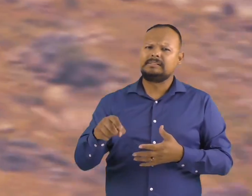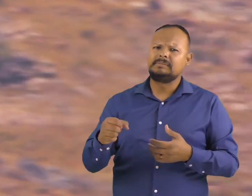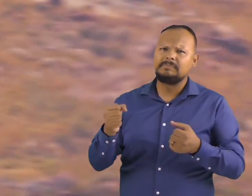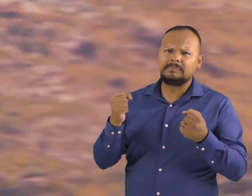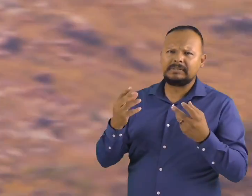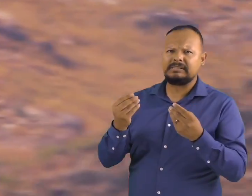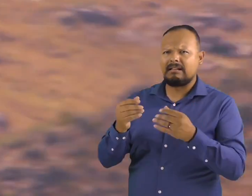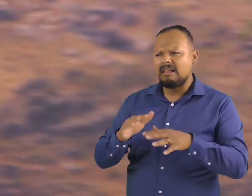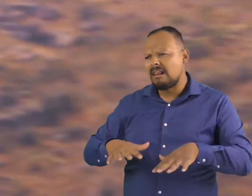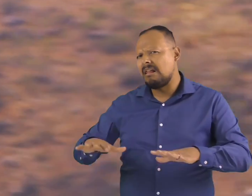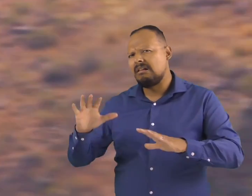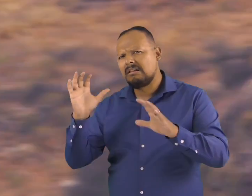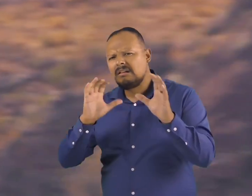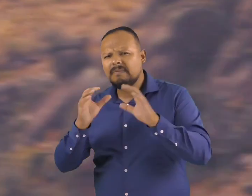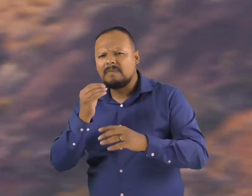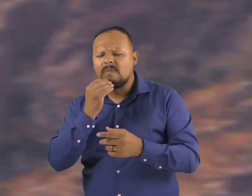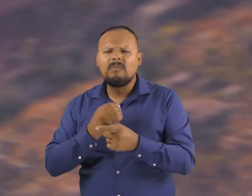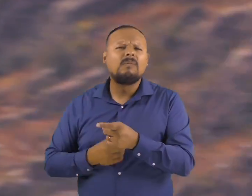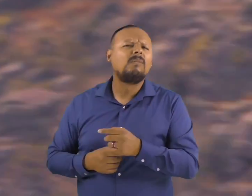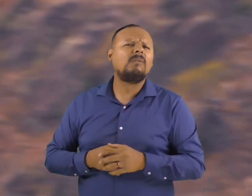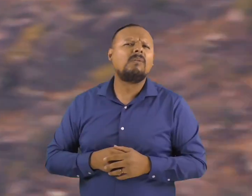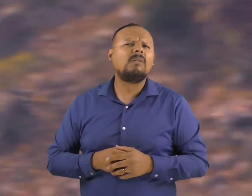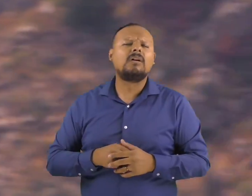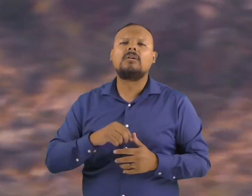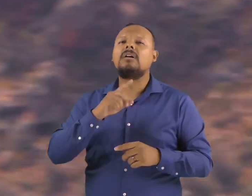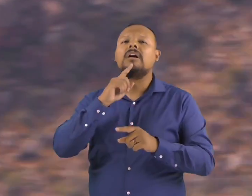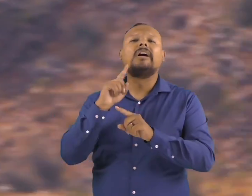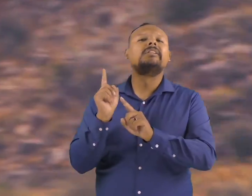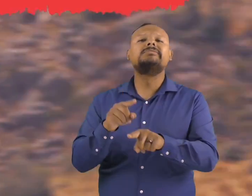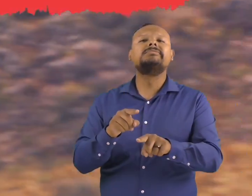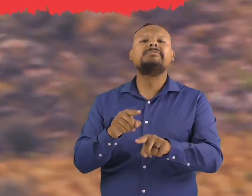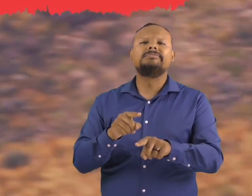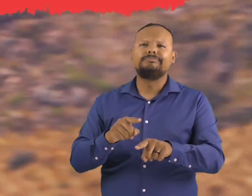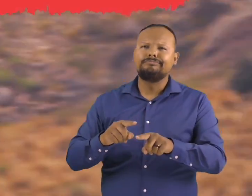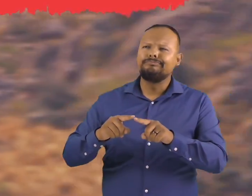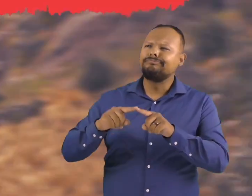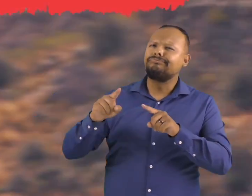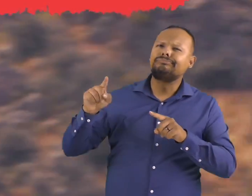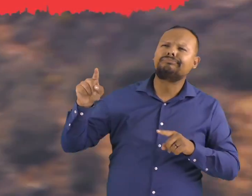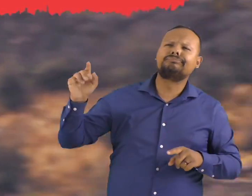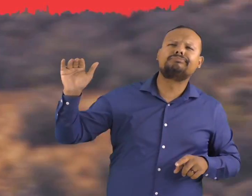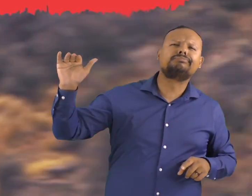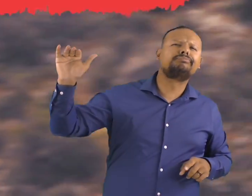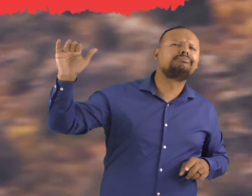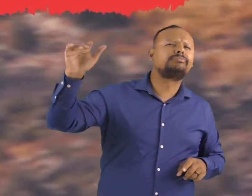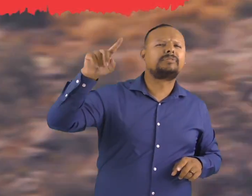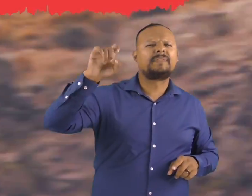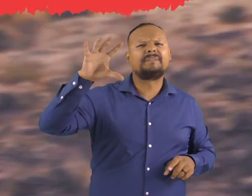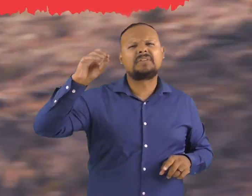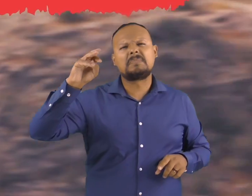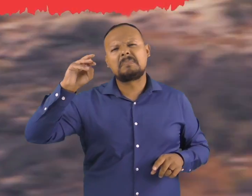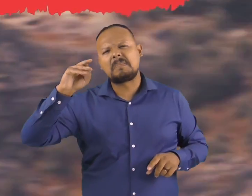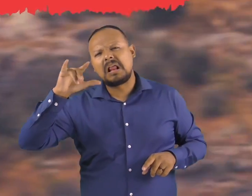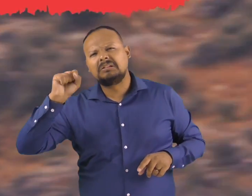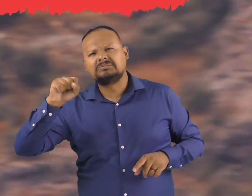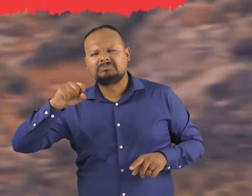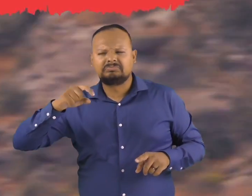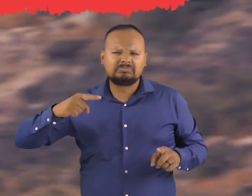vast land areas to find food? Condors travel up to 150 miles a day in search of food.